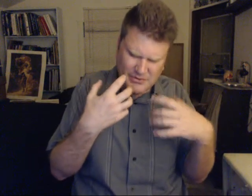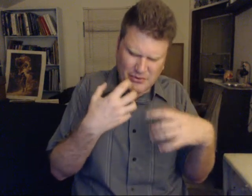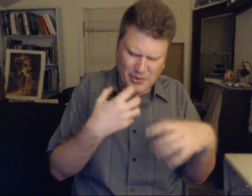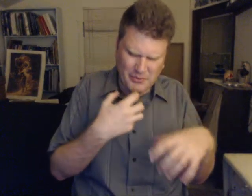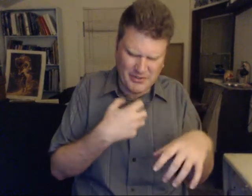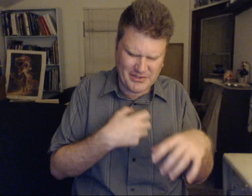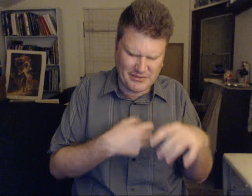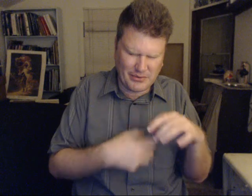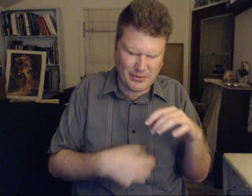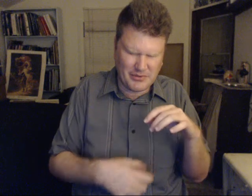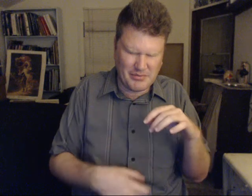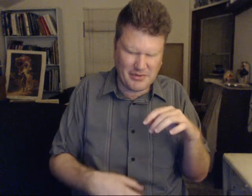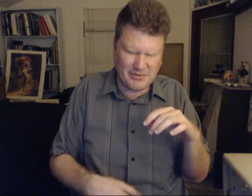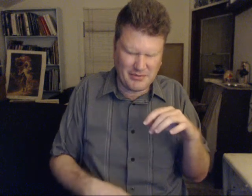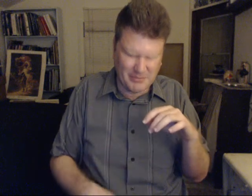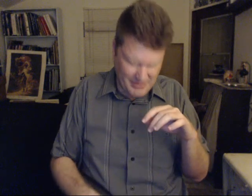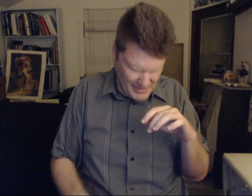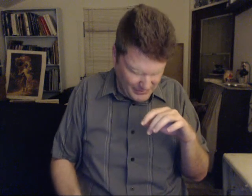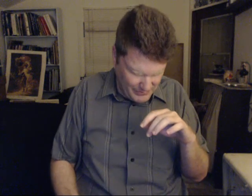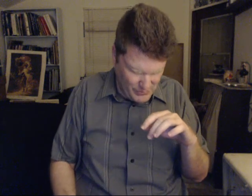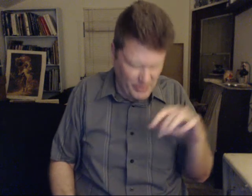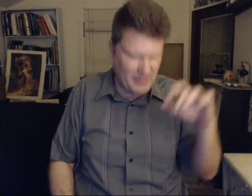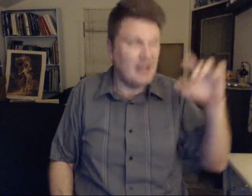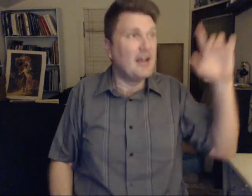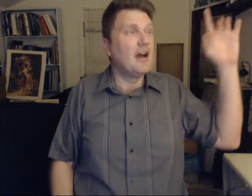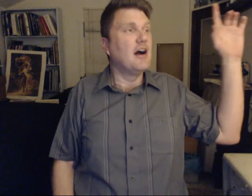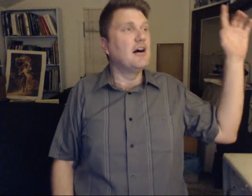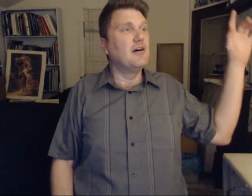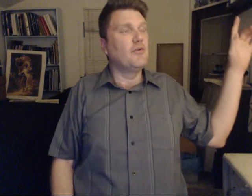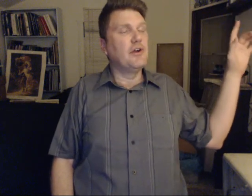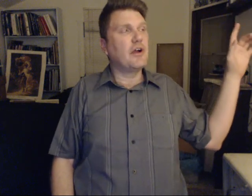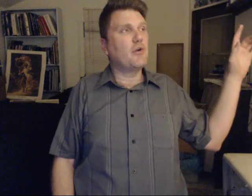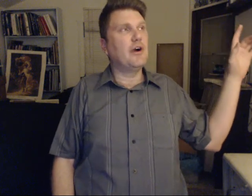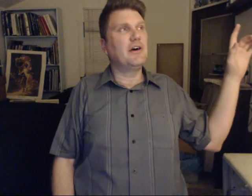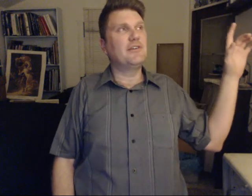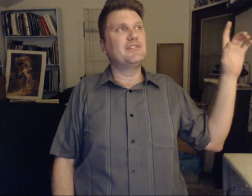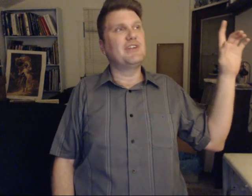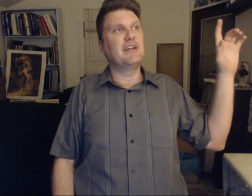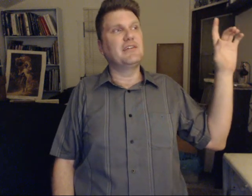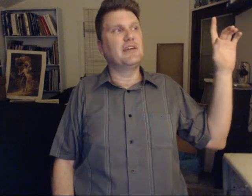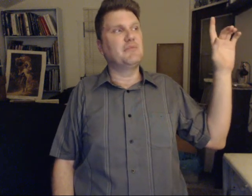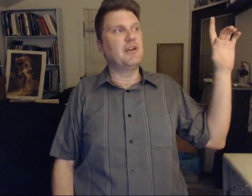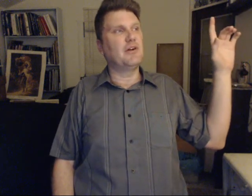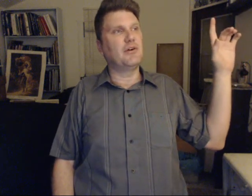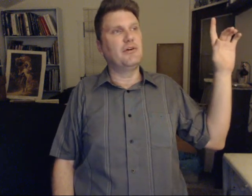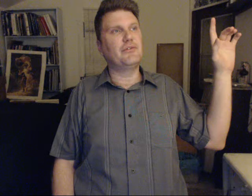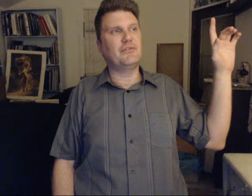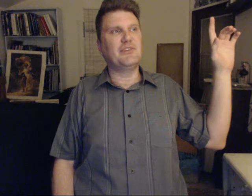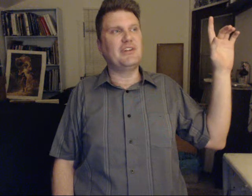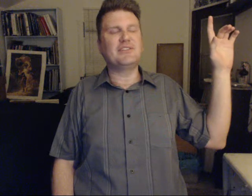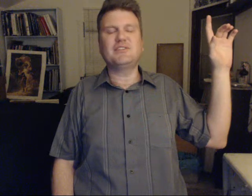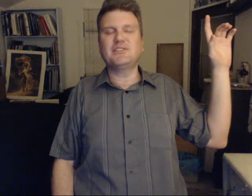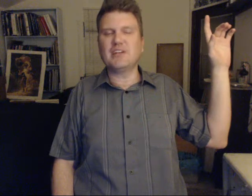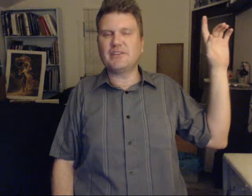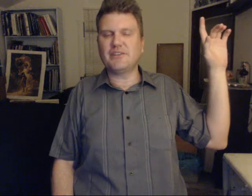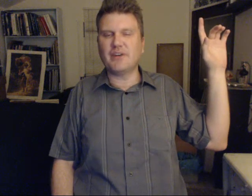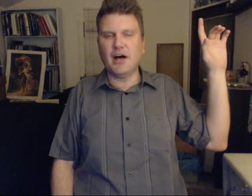joy when it is difficult to connect with joy. We are quite understanding that many are going through transitions at this time.